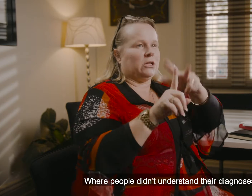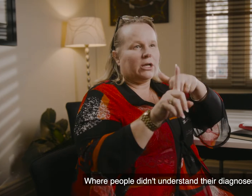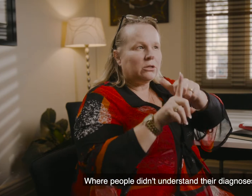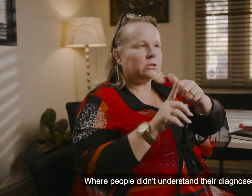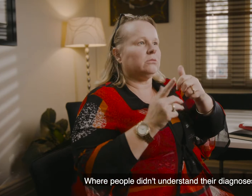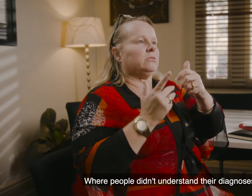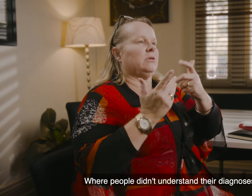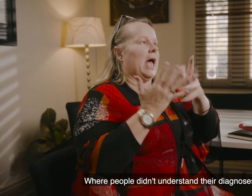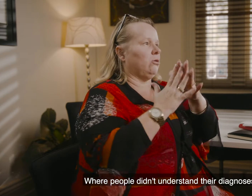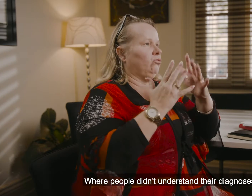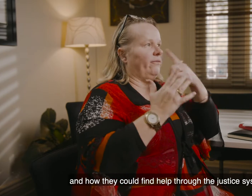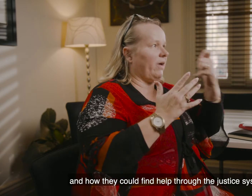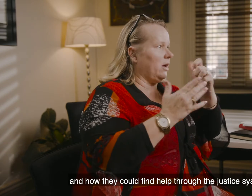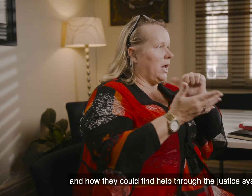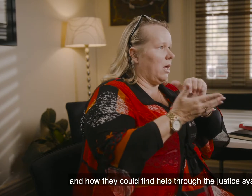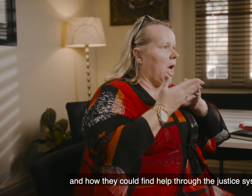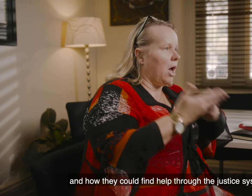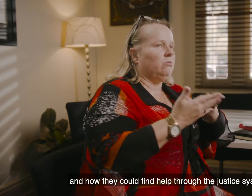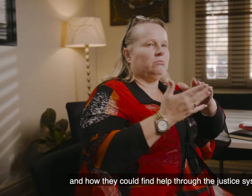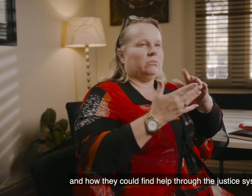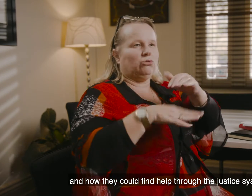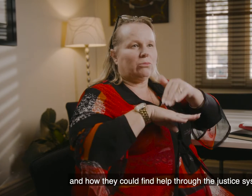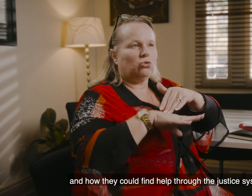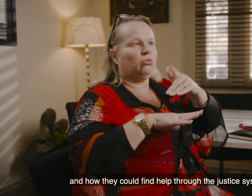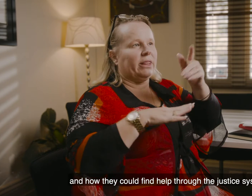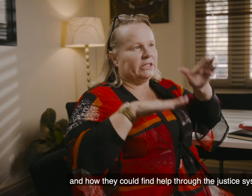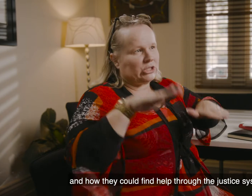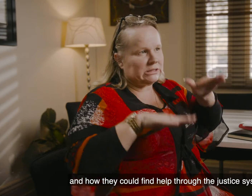diagnoses and how they could find help through the justice system.